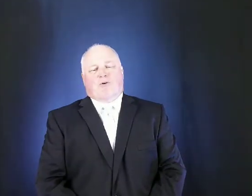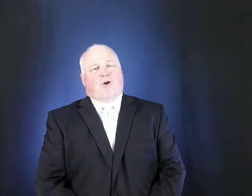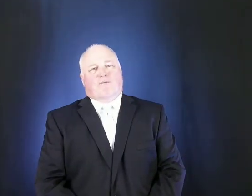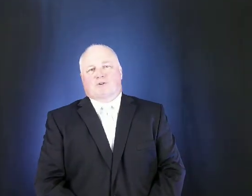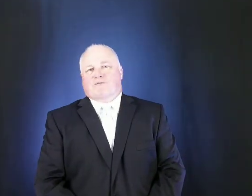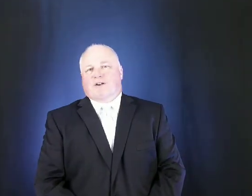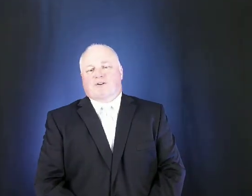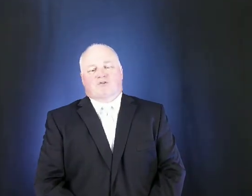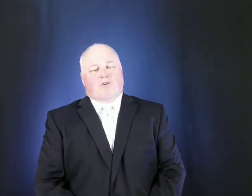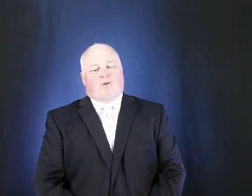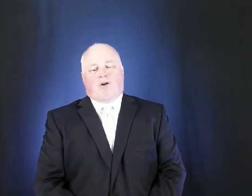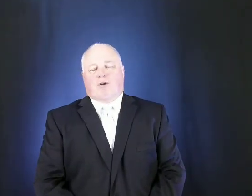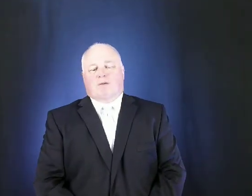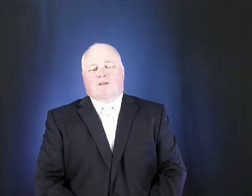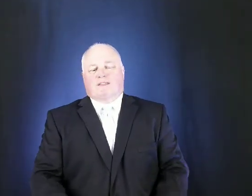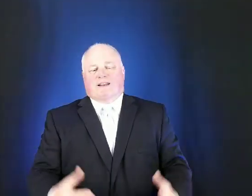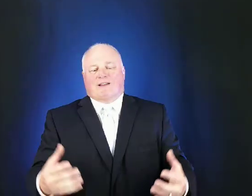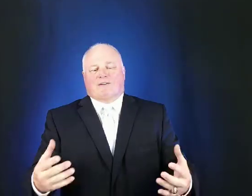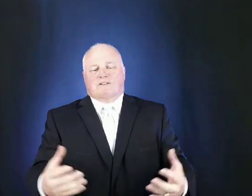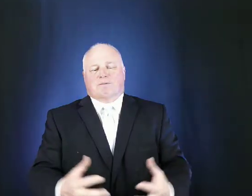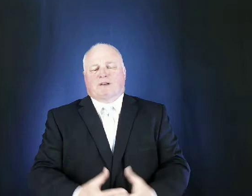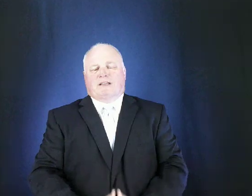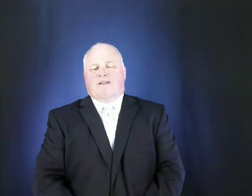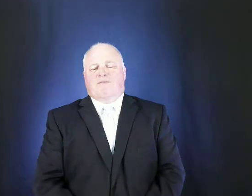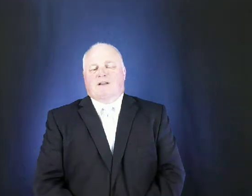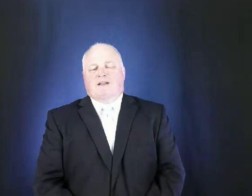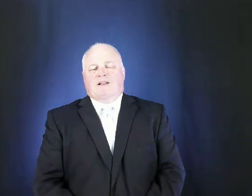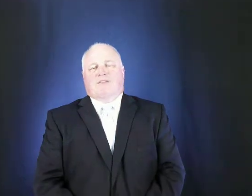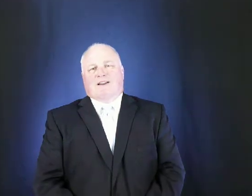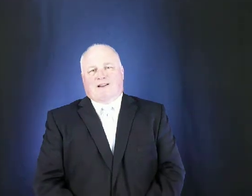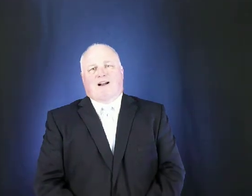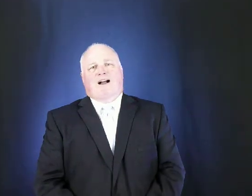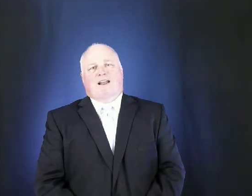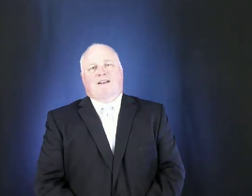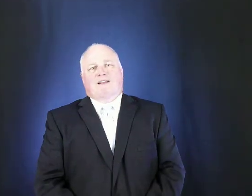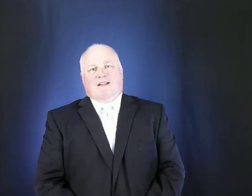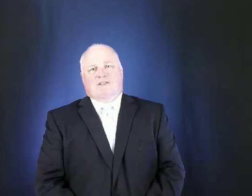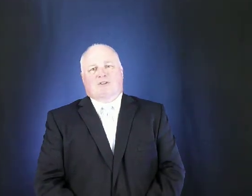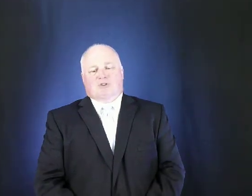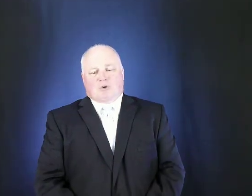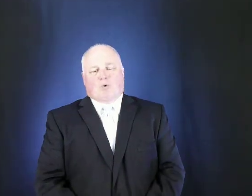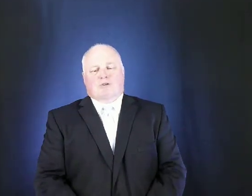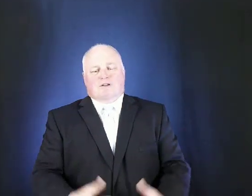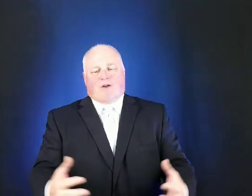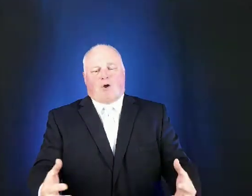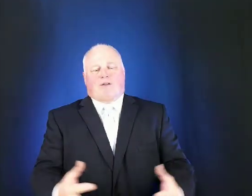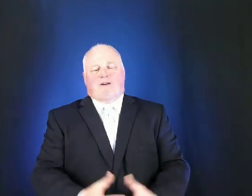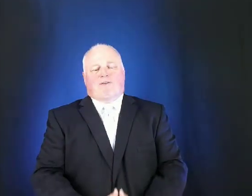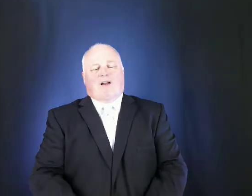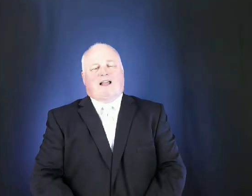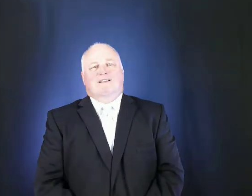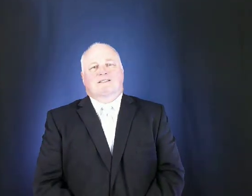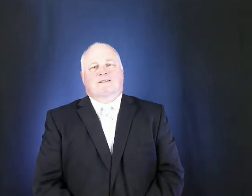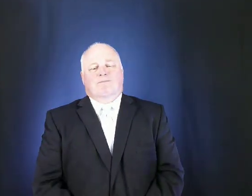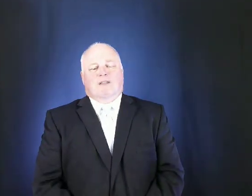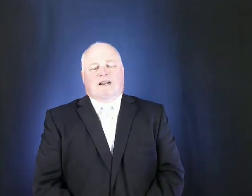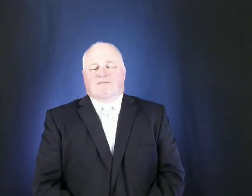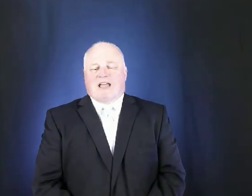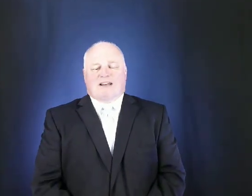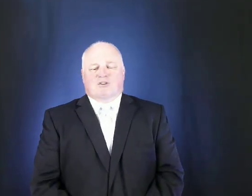offers a very strong argument that there is a belief that god is the source of all of our rights and if that is